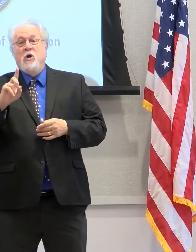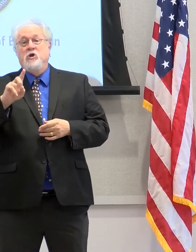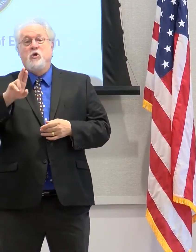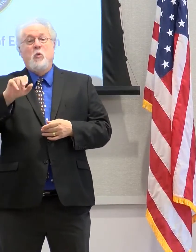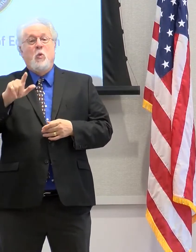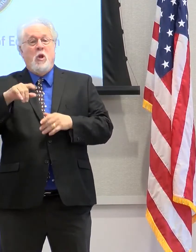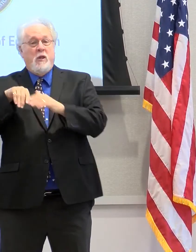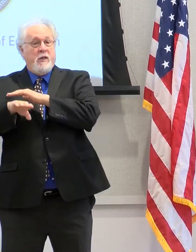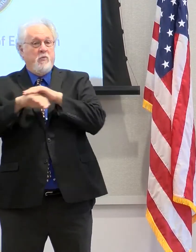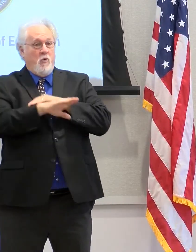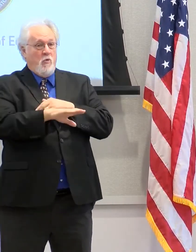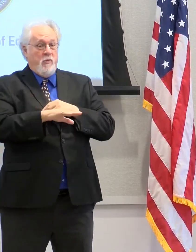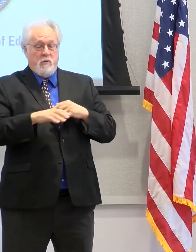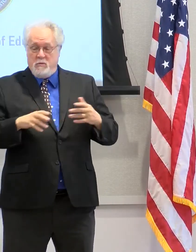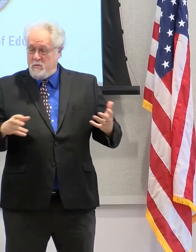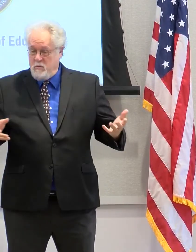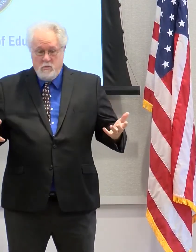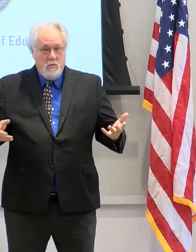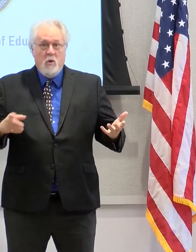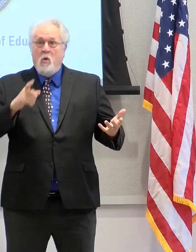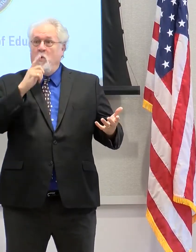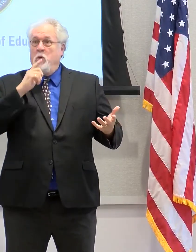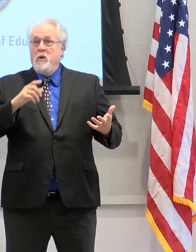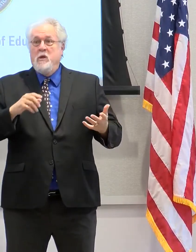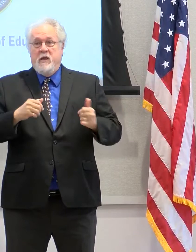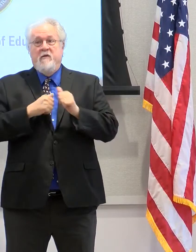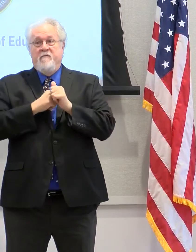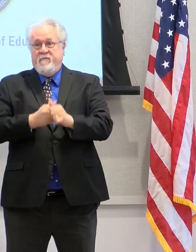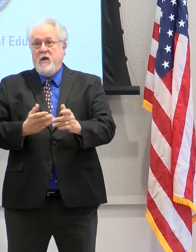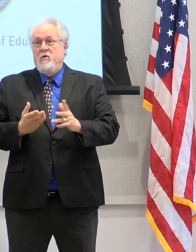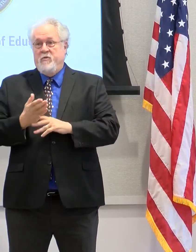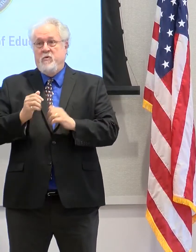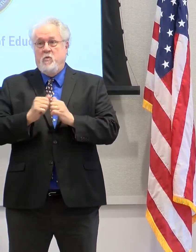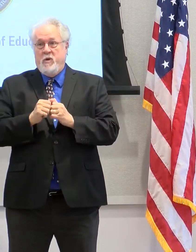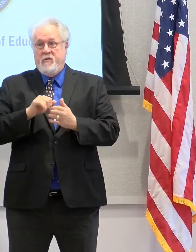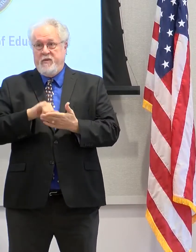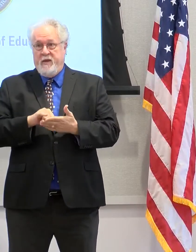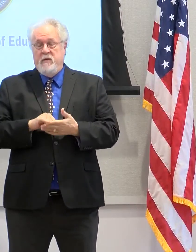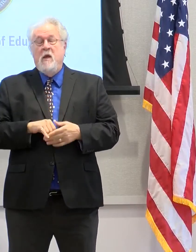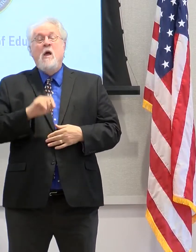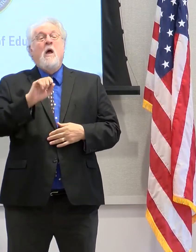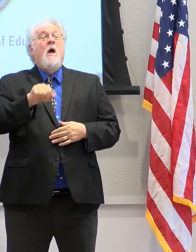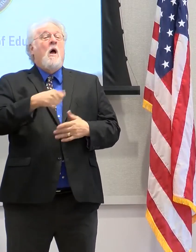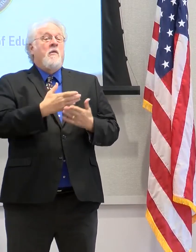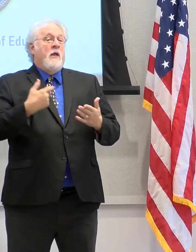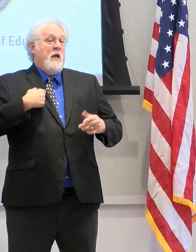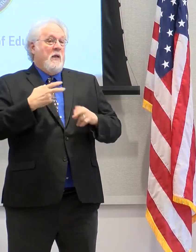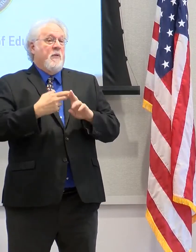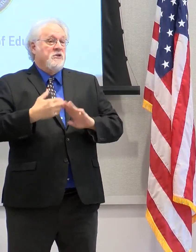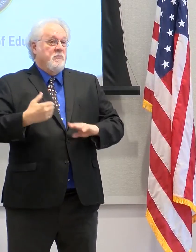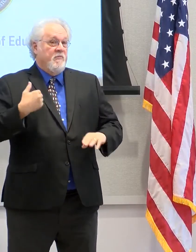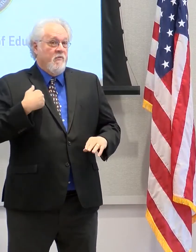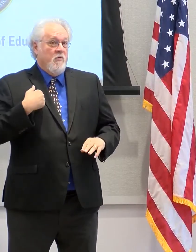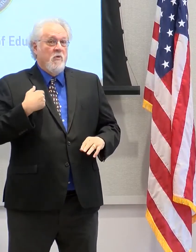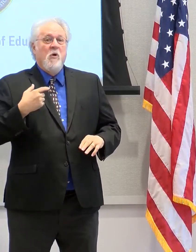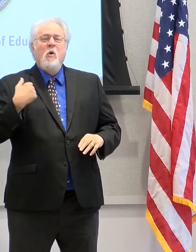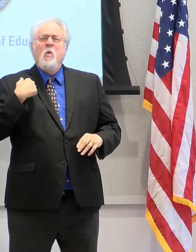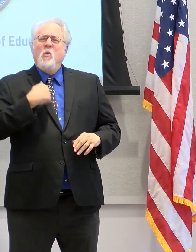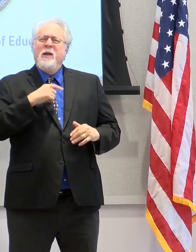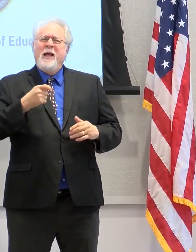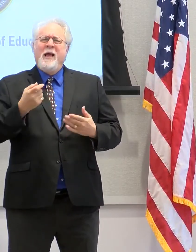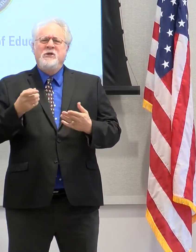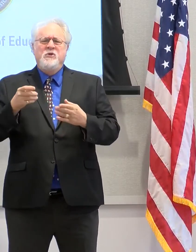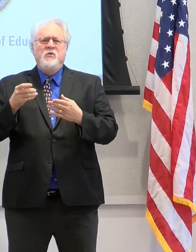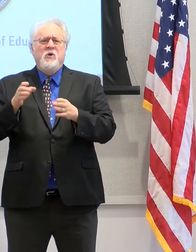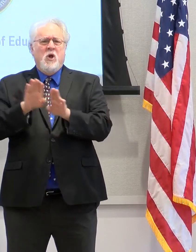by doing that schedule. And really they followed through with us on it. And the other thing I kind of mentioned earlier was, you know, when we had to